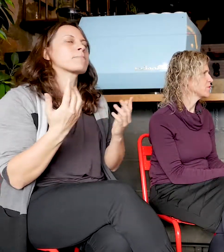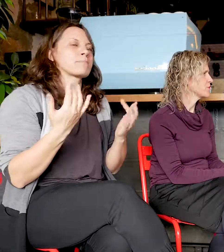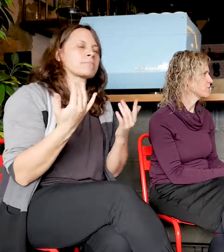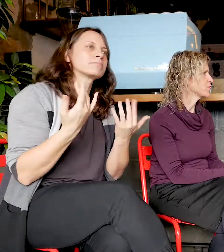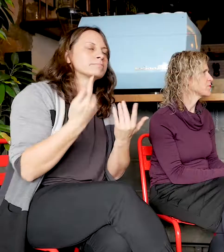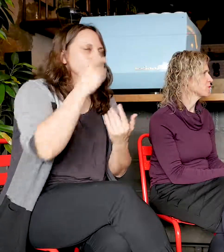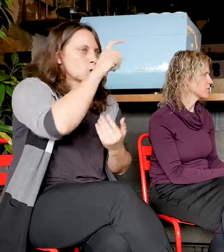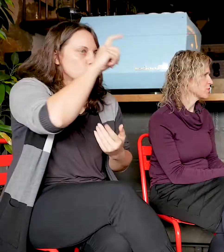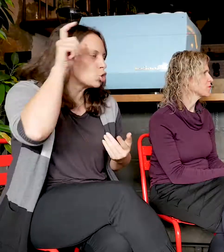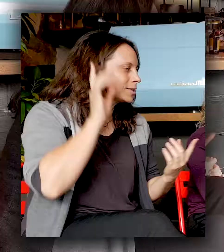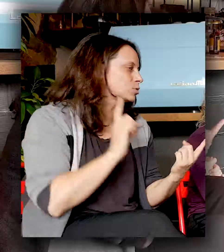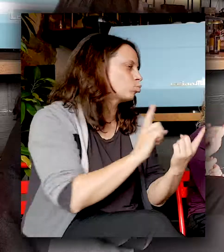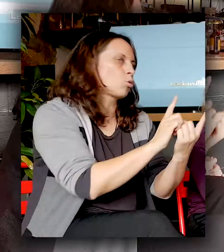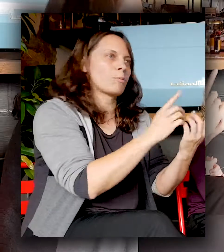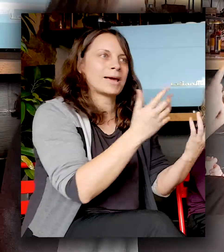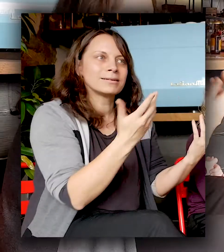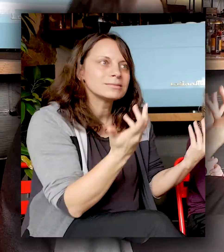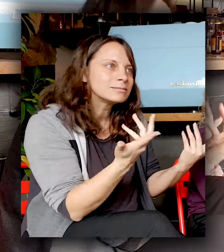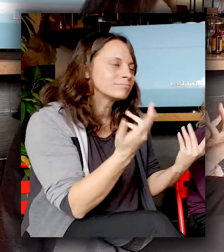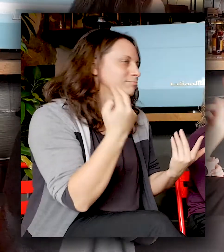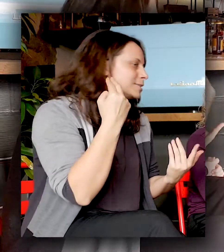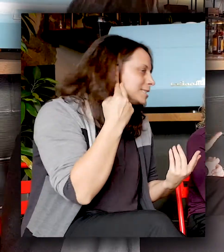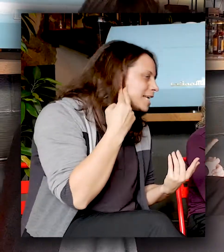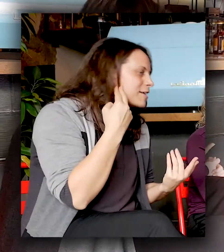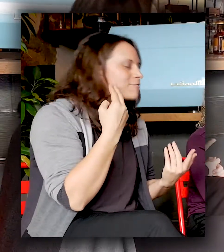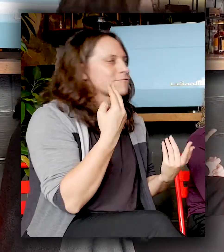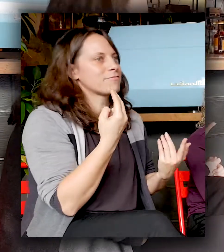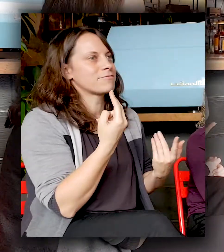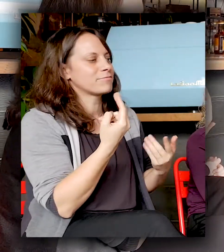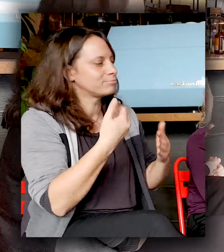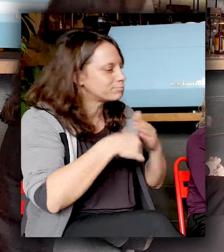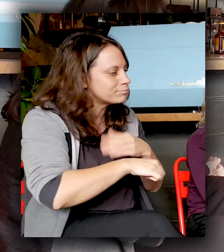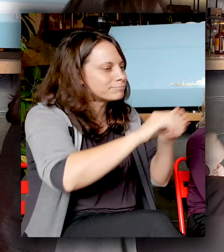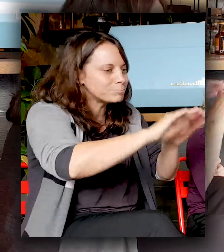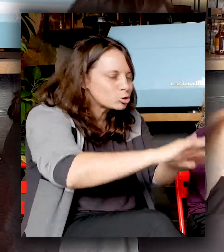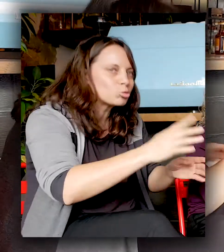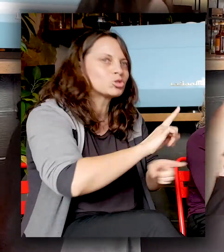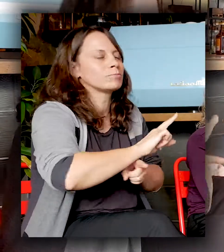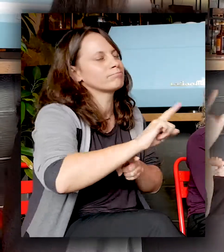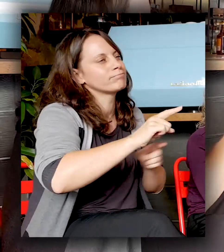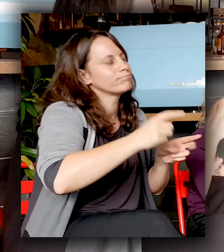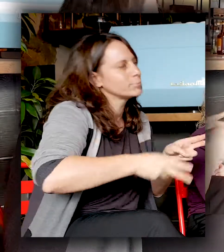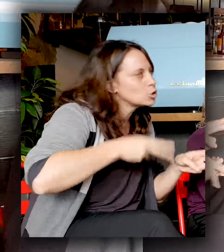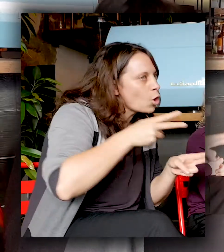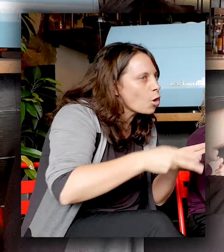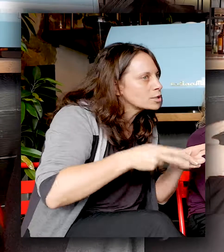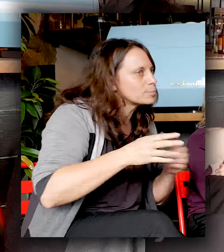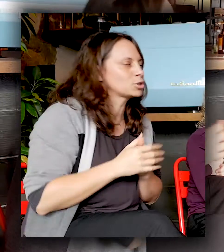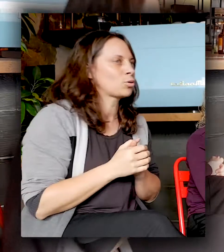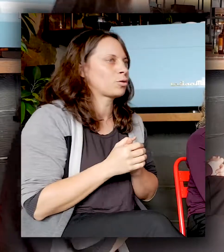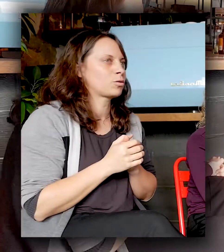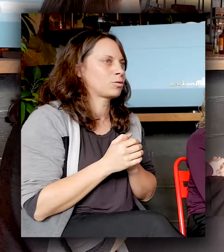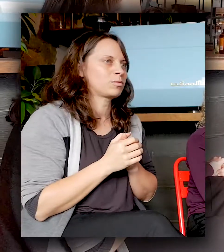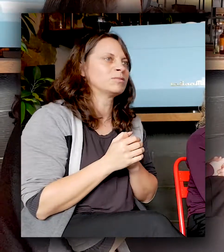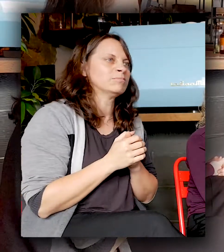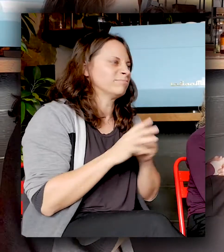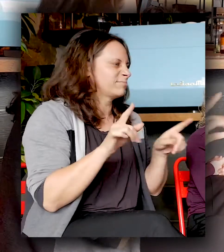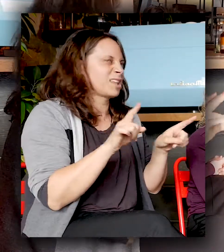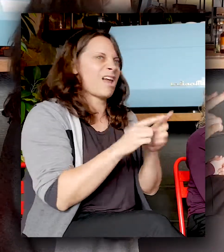come across deaf people, know, deaf people have kids, they go to hospital, you know, all the other things that everyone else does. So it's important that they have